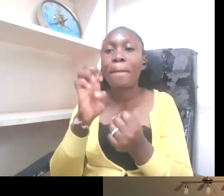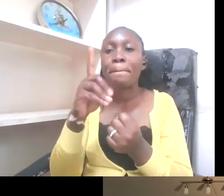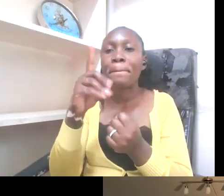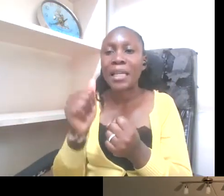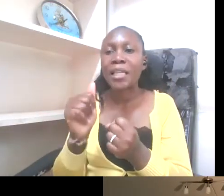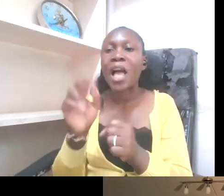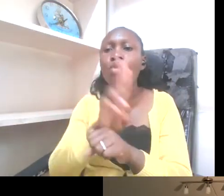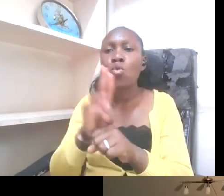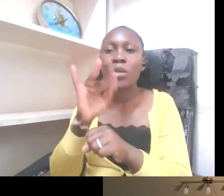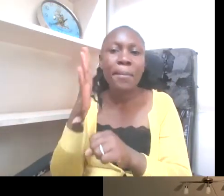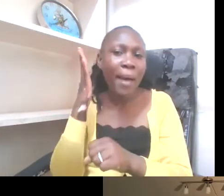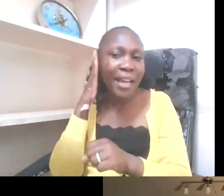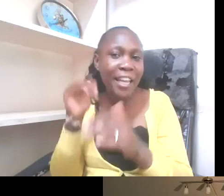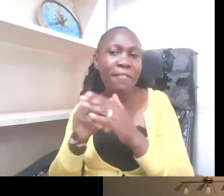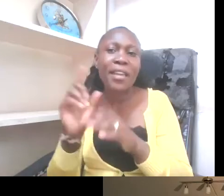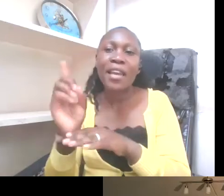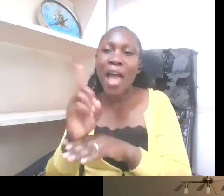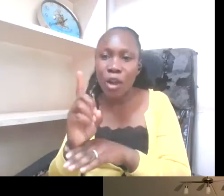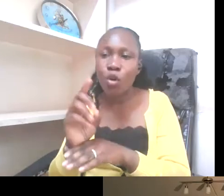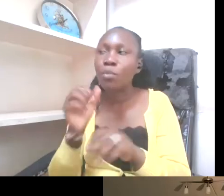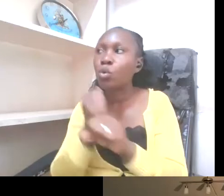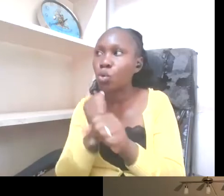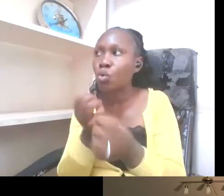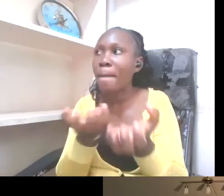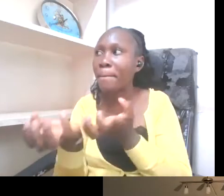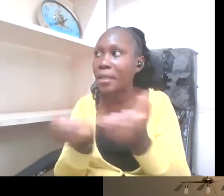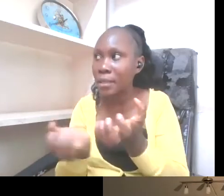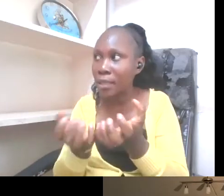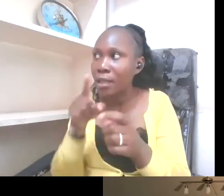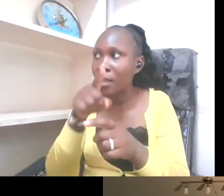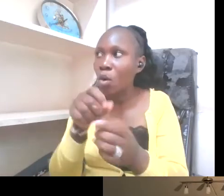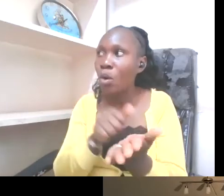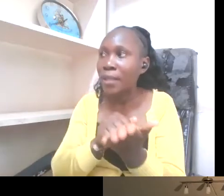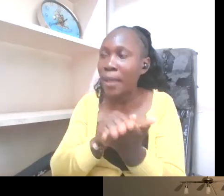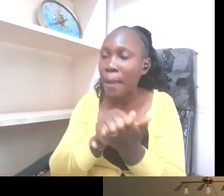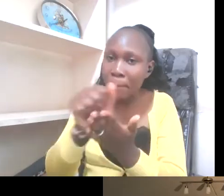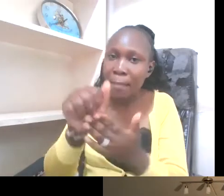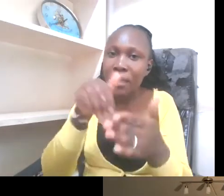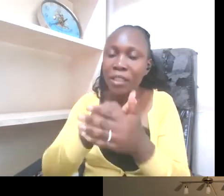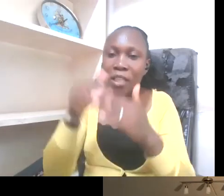Yes, I'm going to share that. It was published under University of Nairobi Journal.